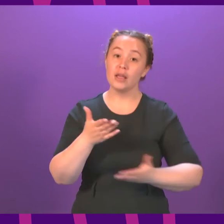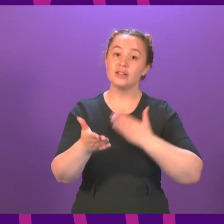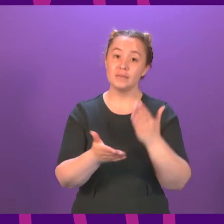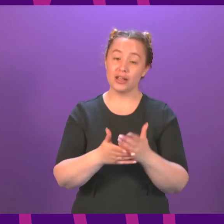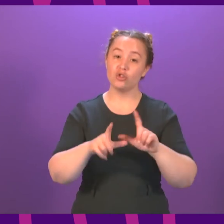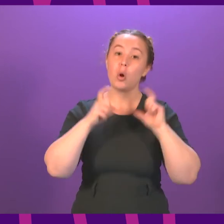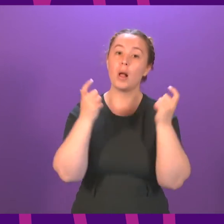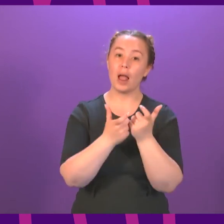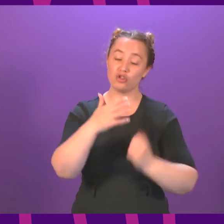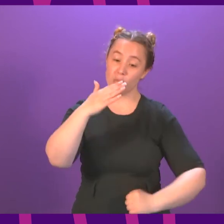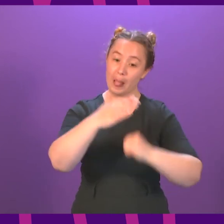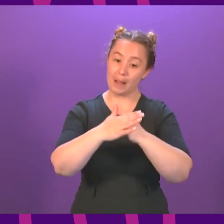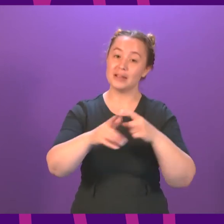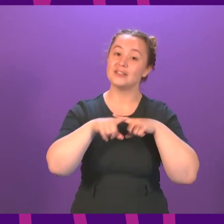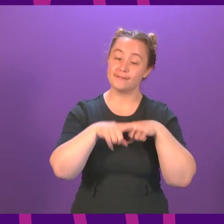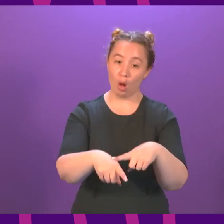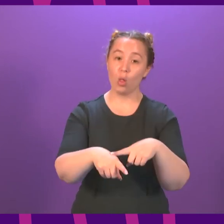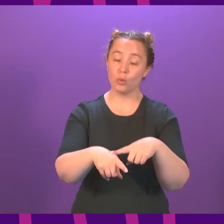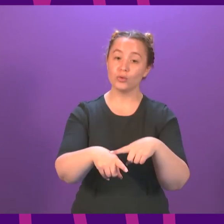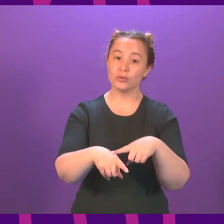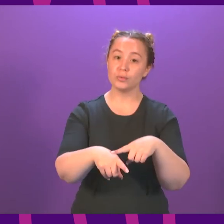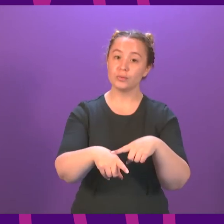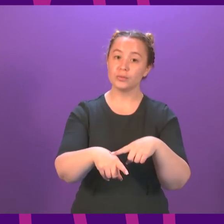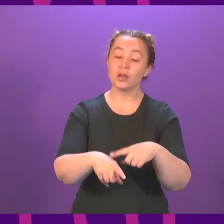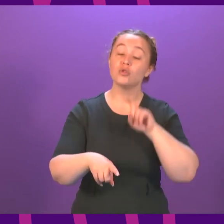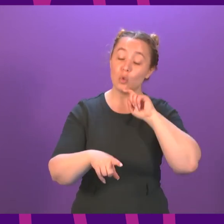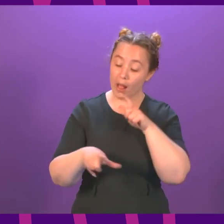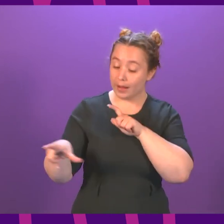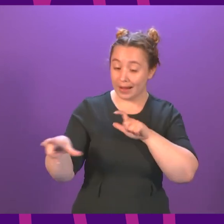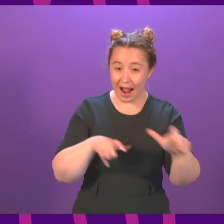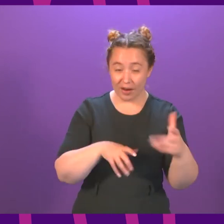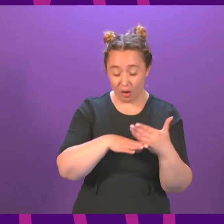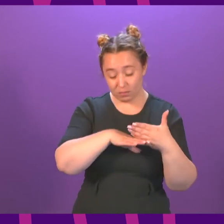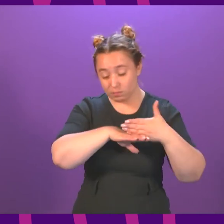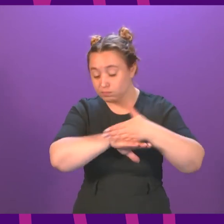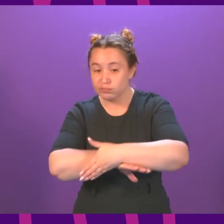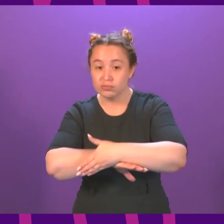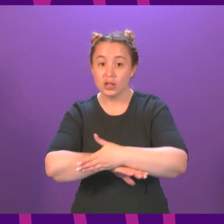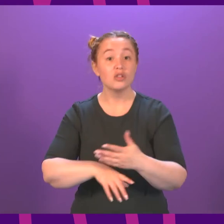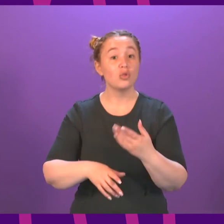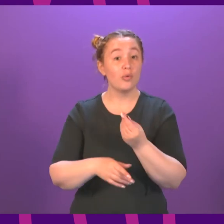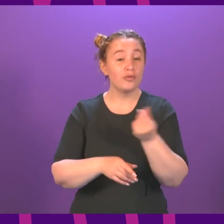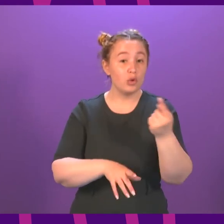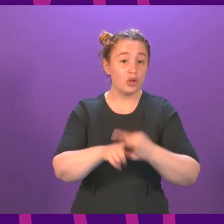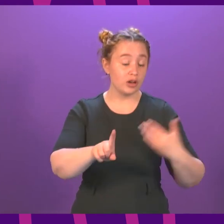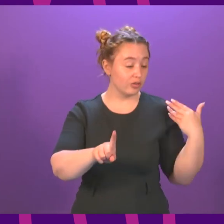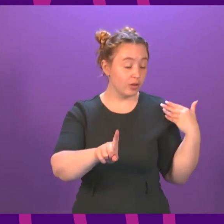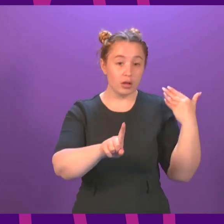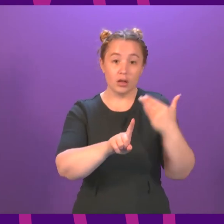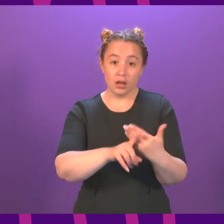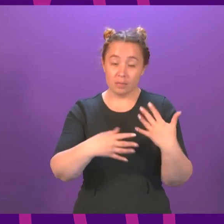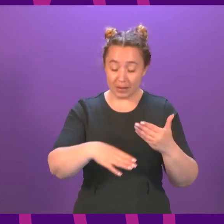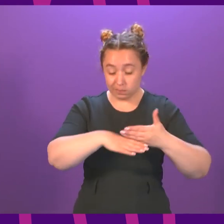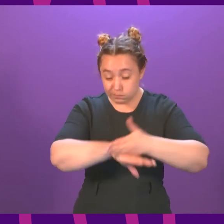that those limits are adhered to. So we will continue to work hard. Often, over the past years, we have worked hard to